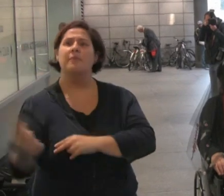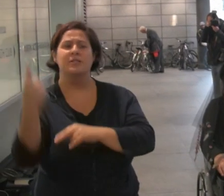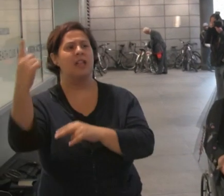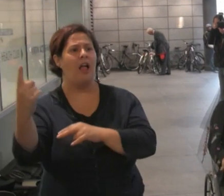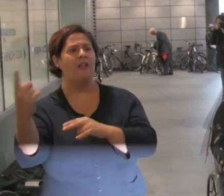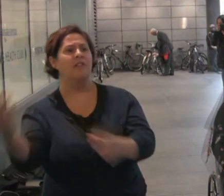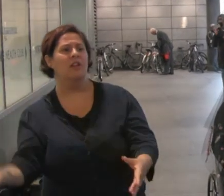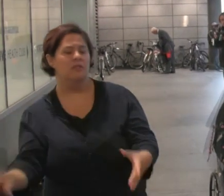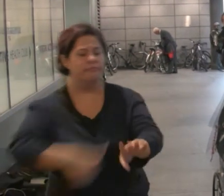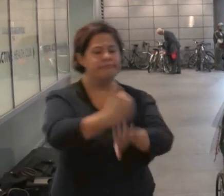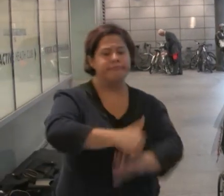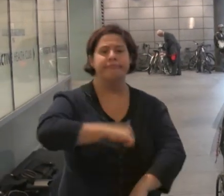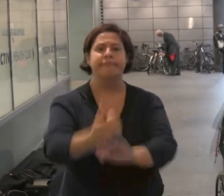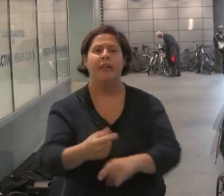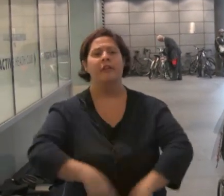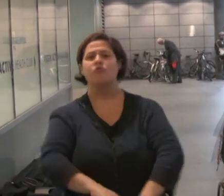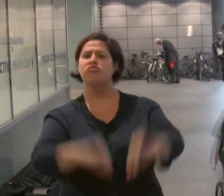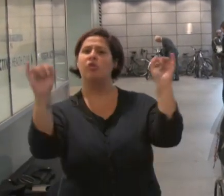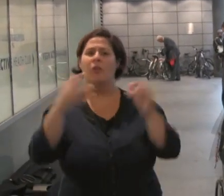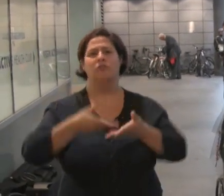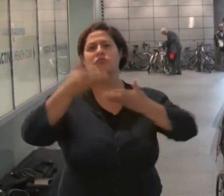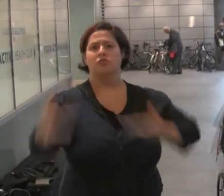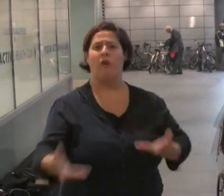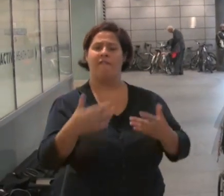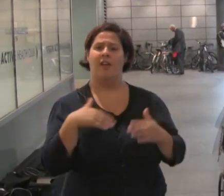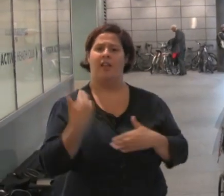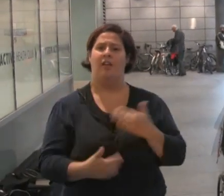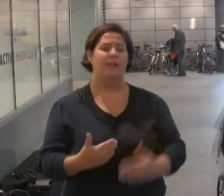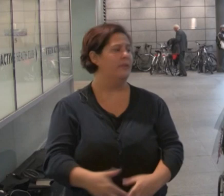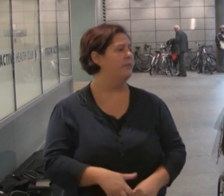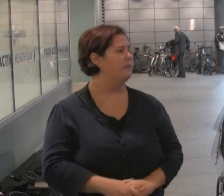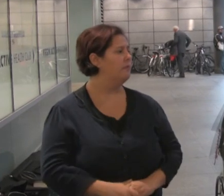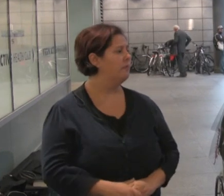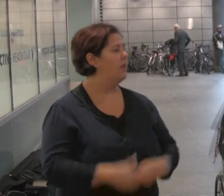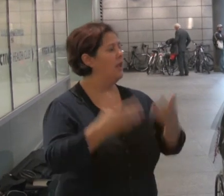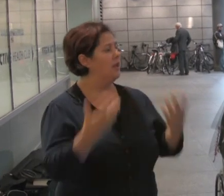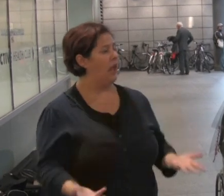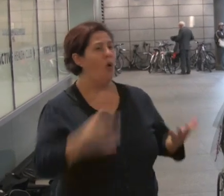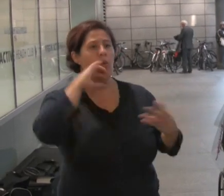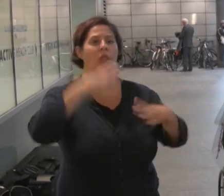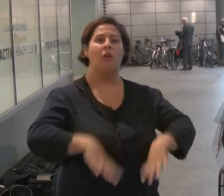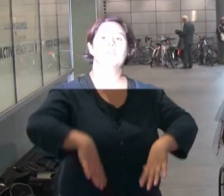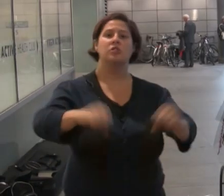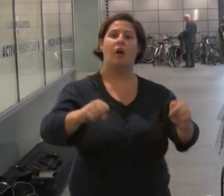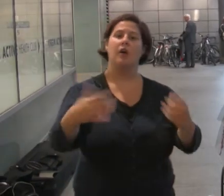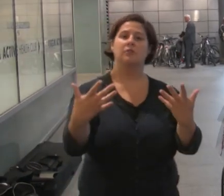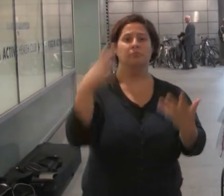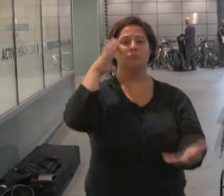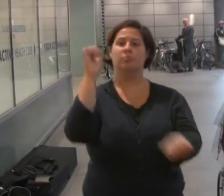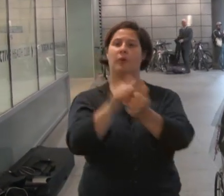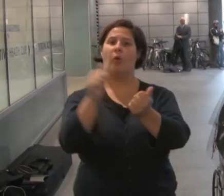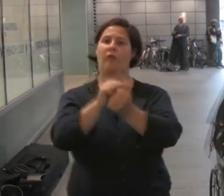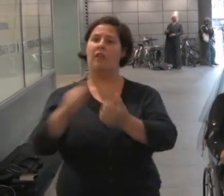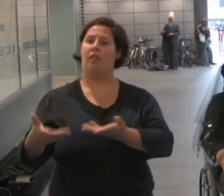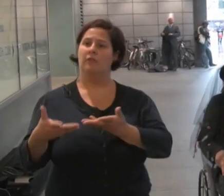soldiers that are implementing this cruel and unfair regime. Now we will begin the memorial ceremony.